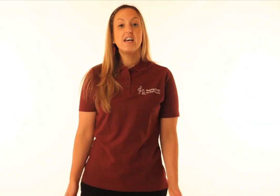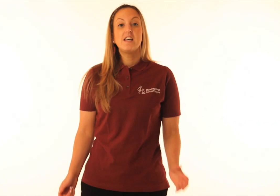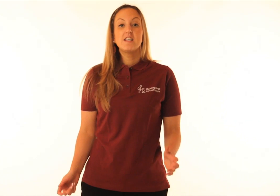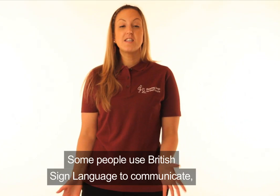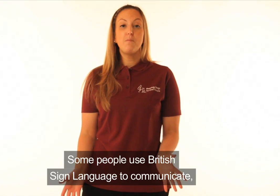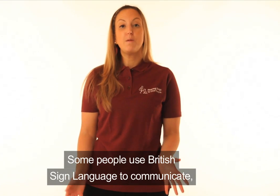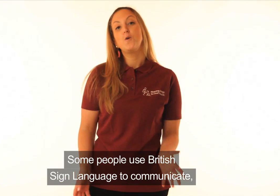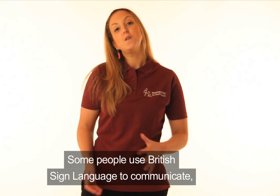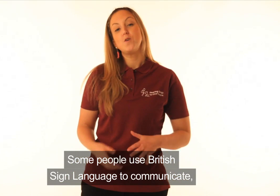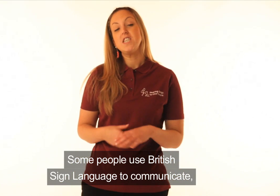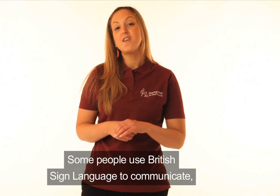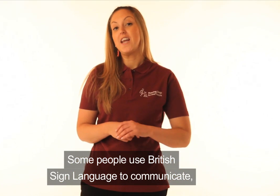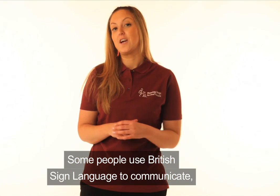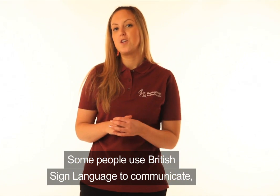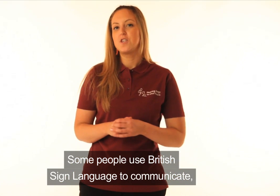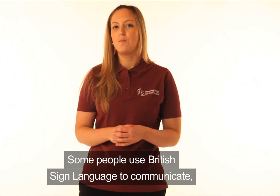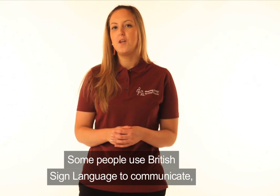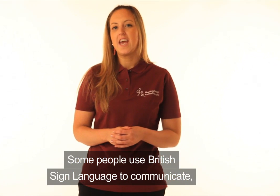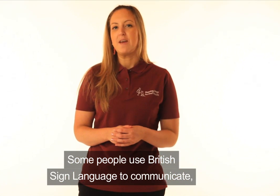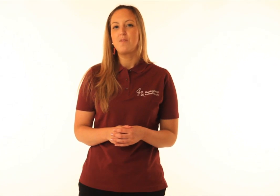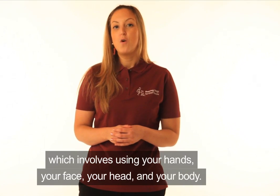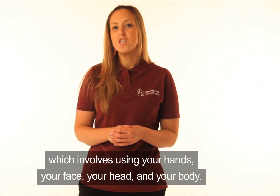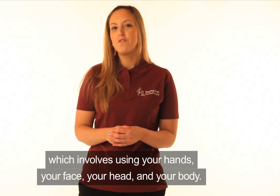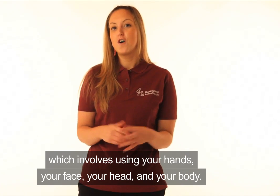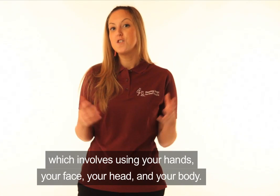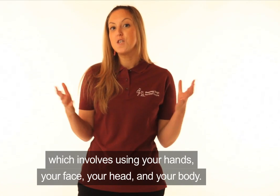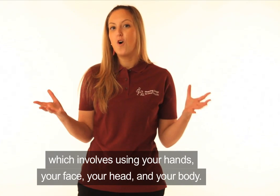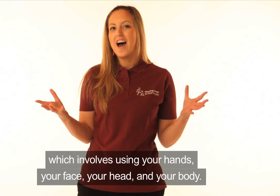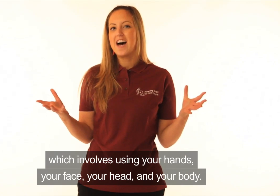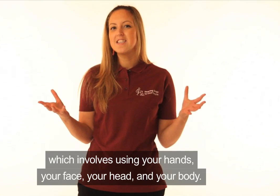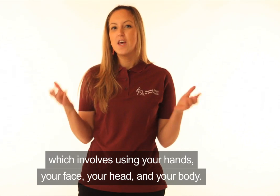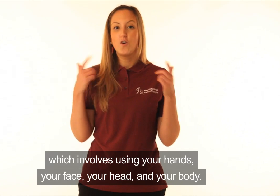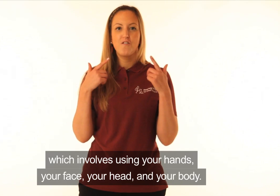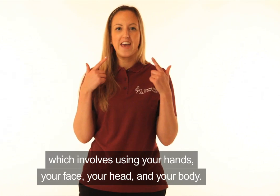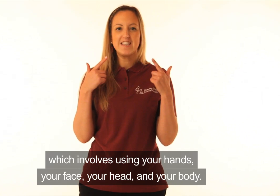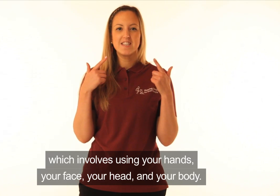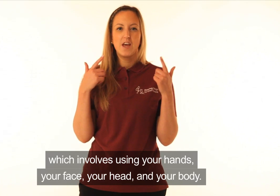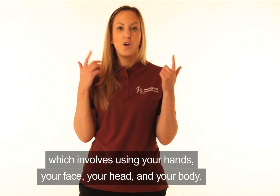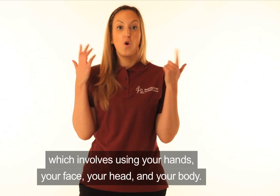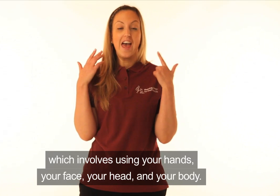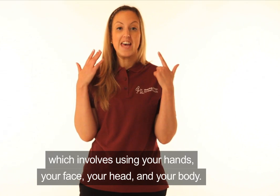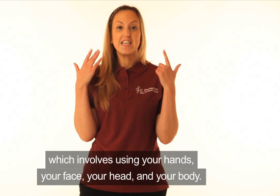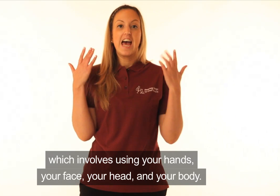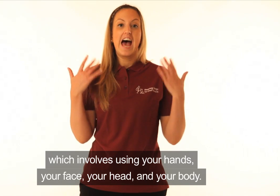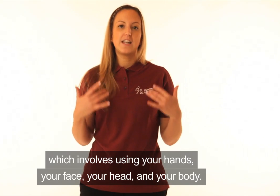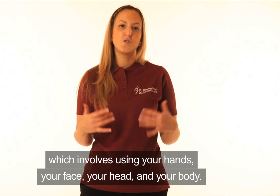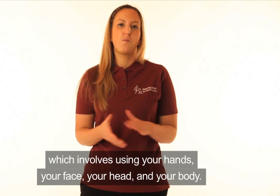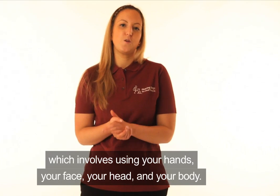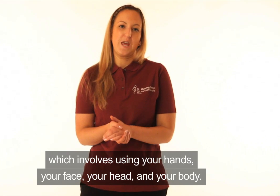Some people use British Sign Language to communicate, which involves using your hands, your face, your head and your body.